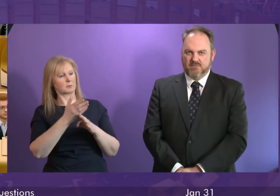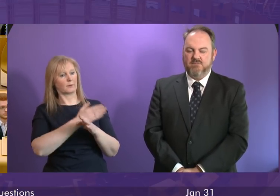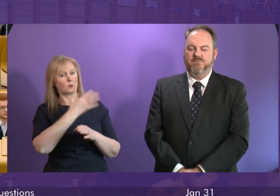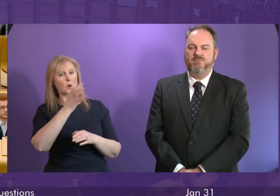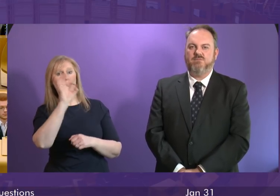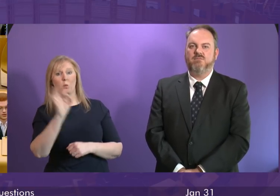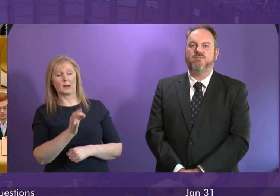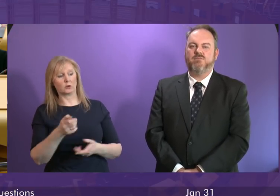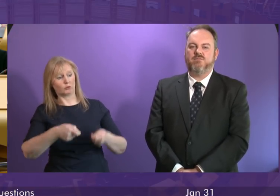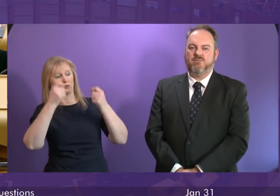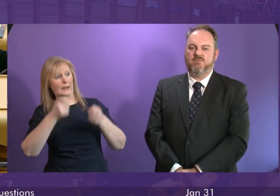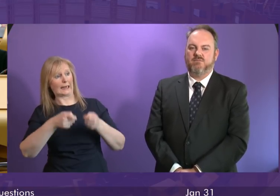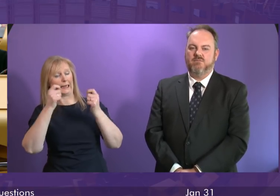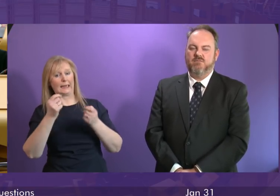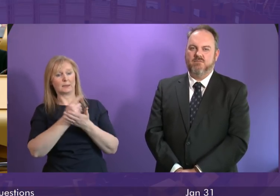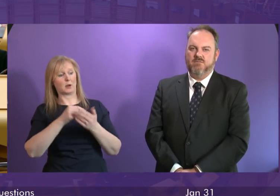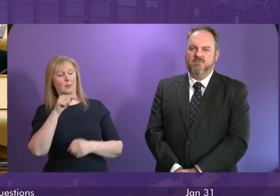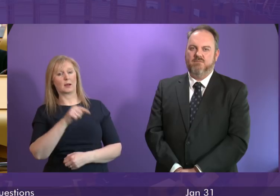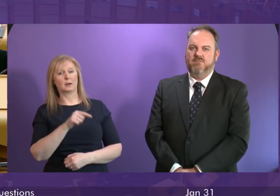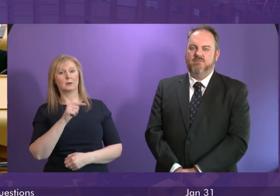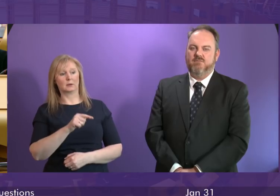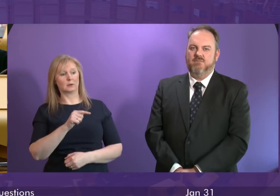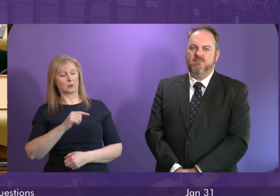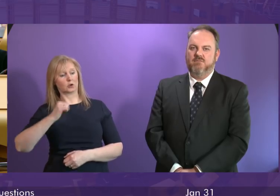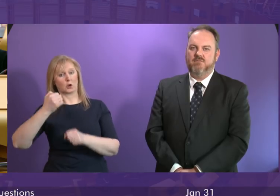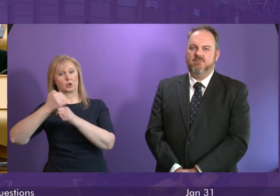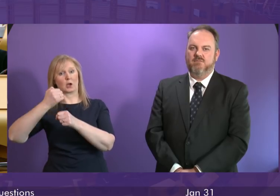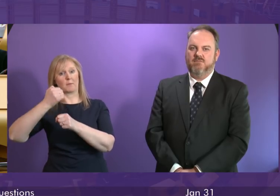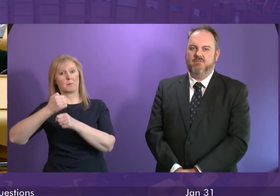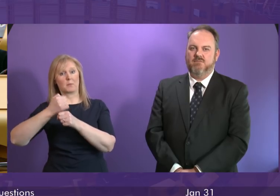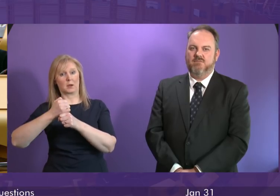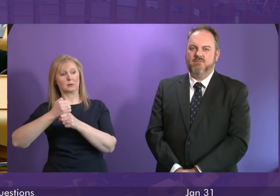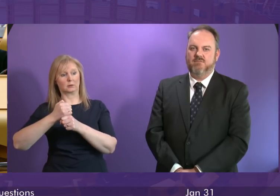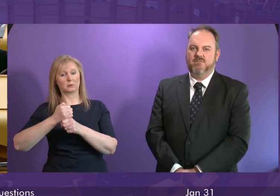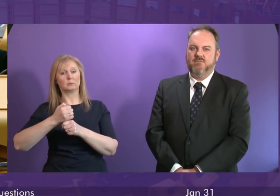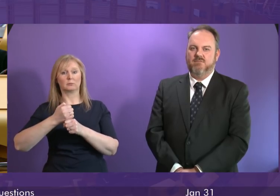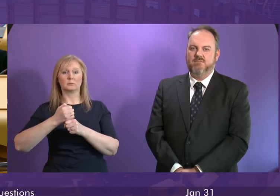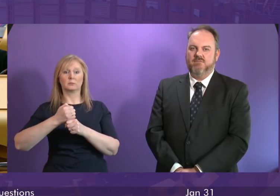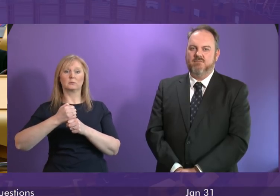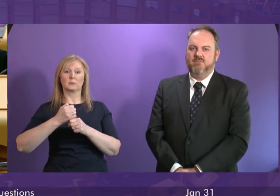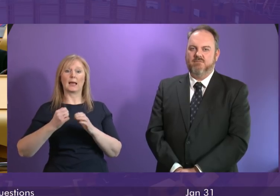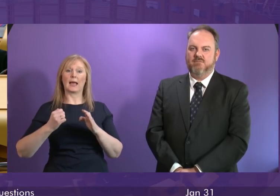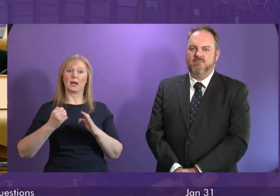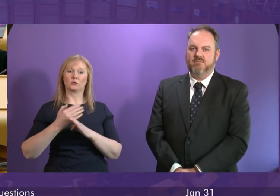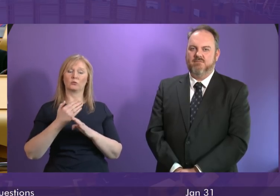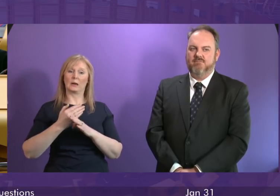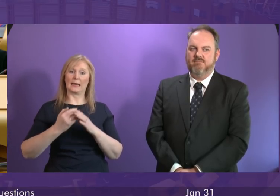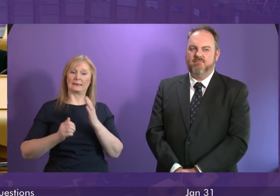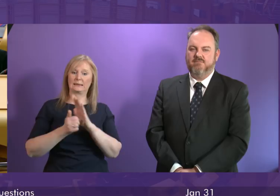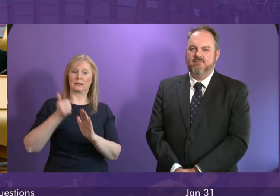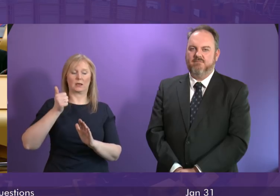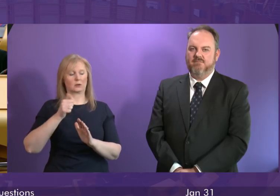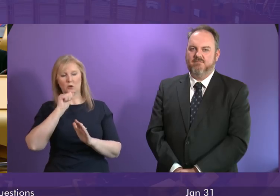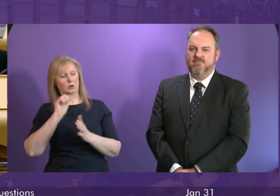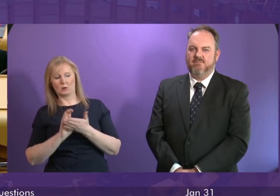questions Patrick Harvey has raised on this issue is that the Scottish government and our enterprise and skills agencies do not provide funding for the